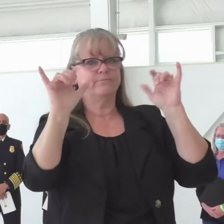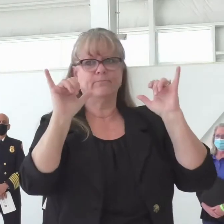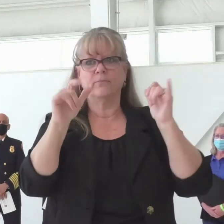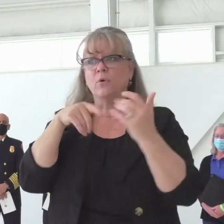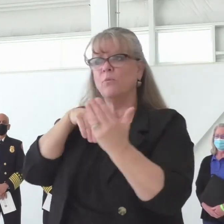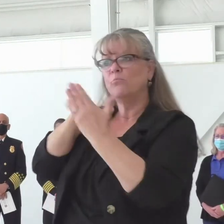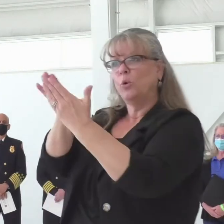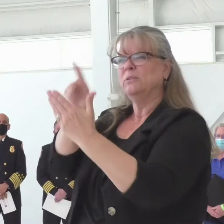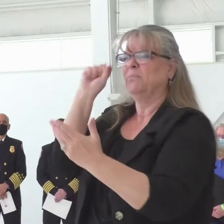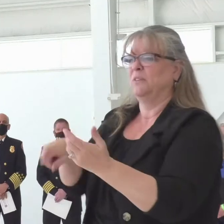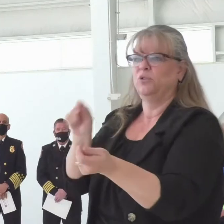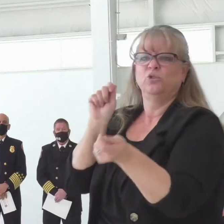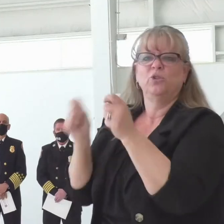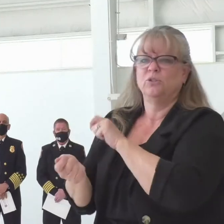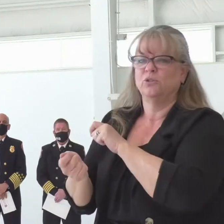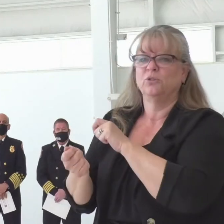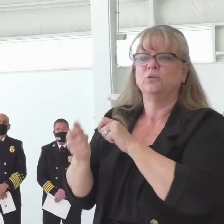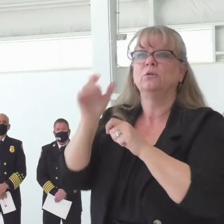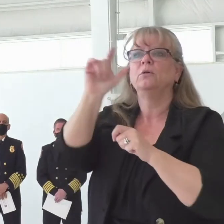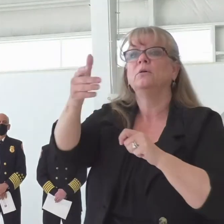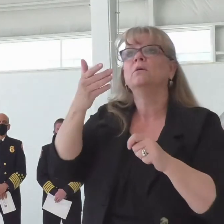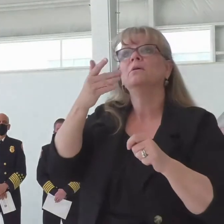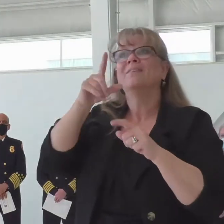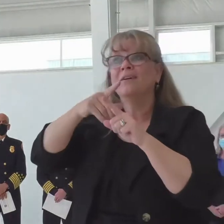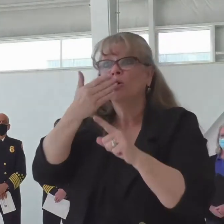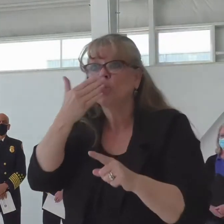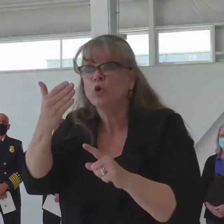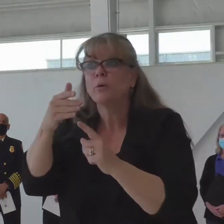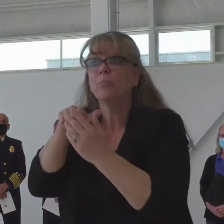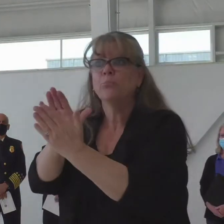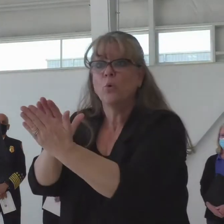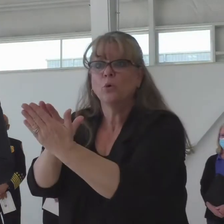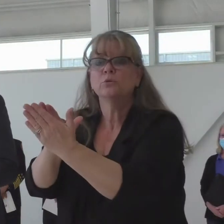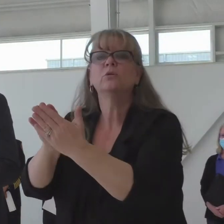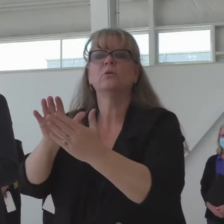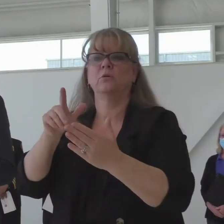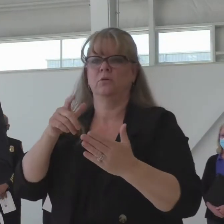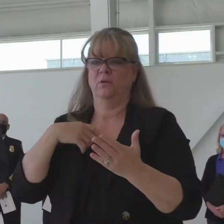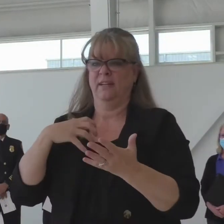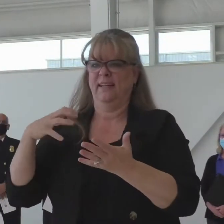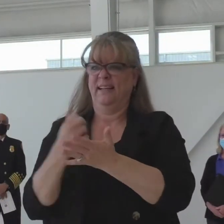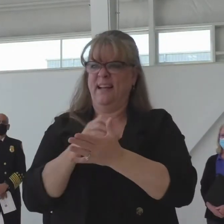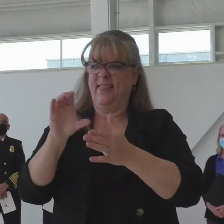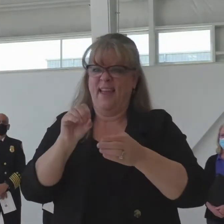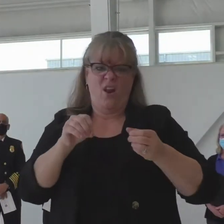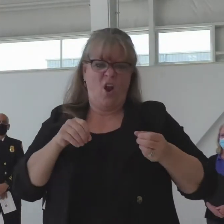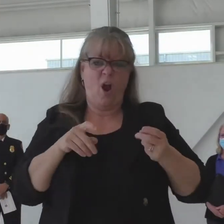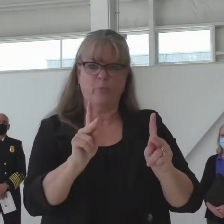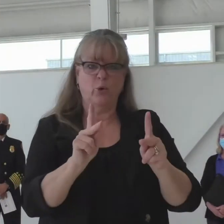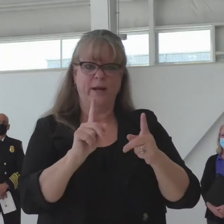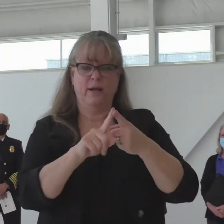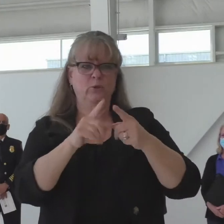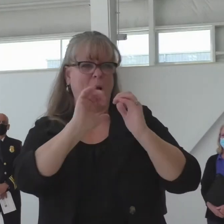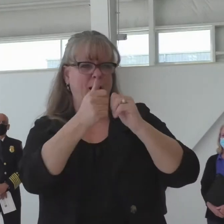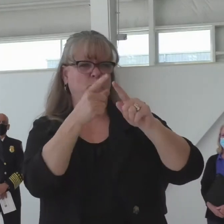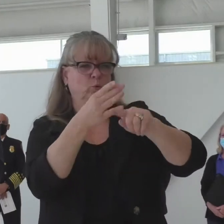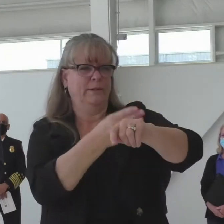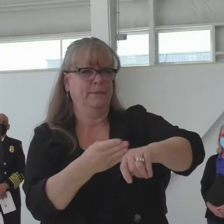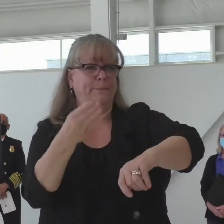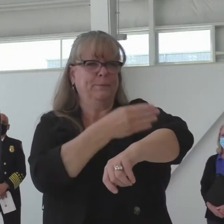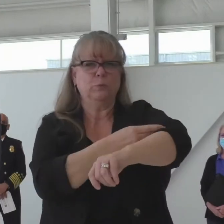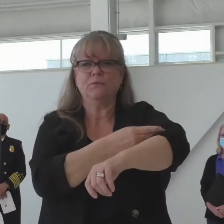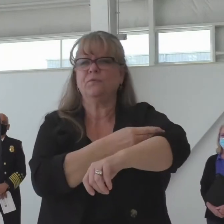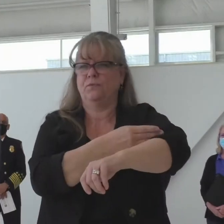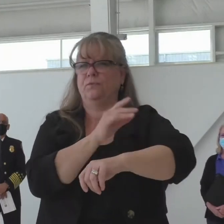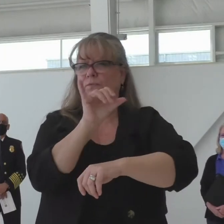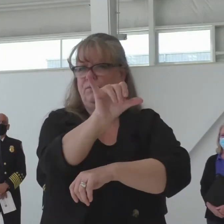And we all want to capitalize on that energy and continue to make improvements in this area. I also want to say that this